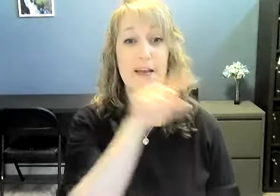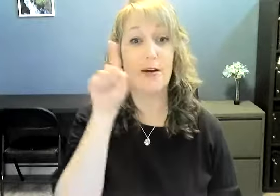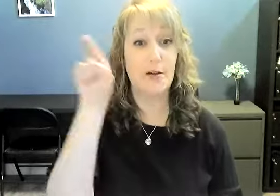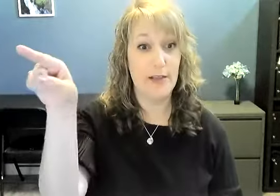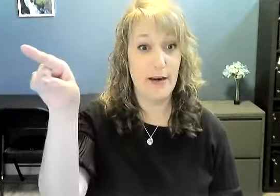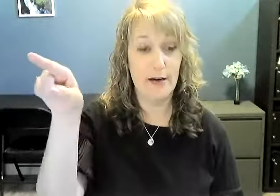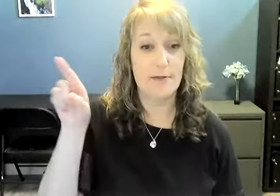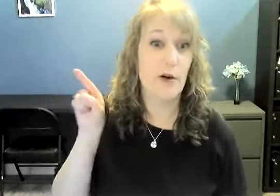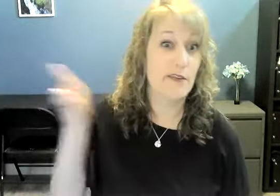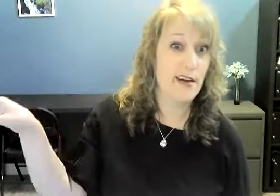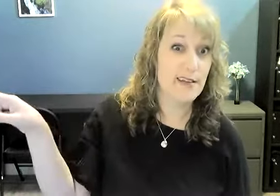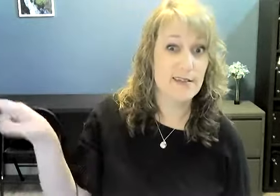There, there, wherever it is.